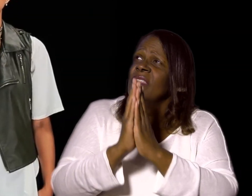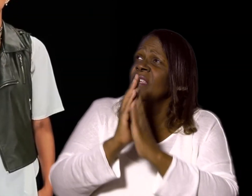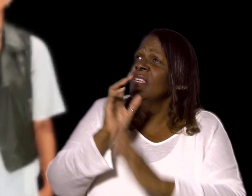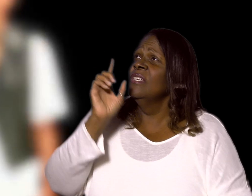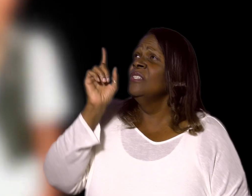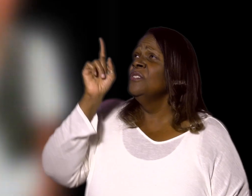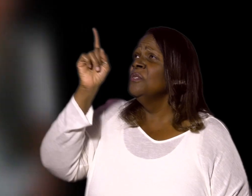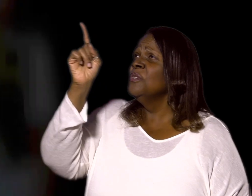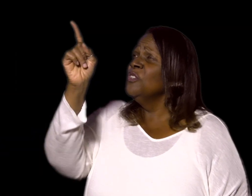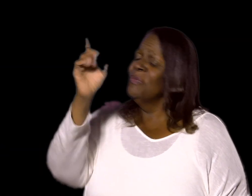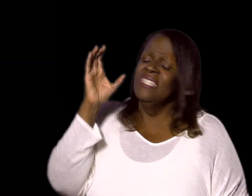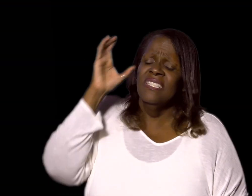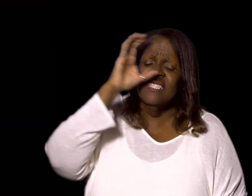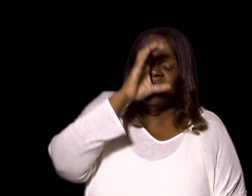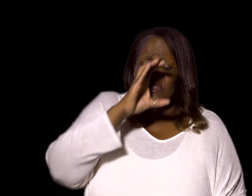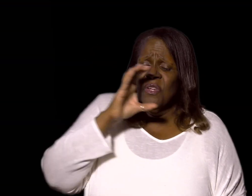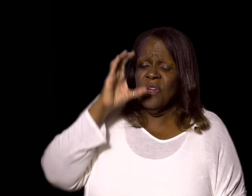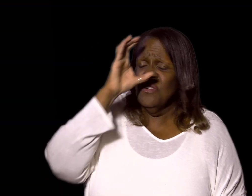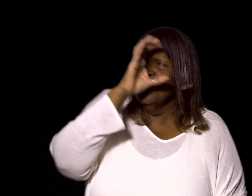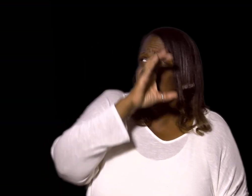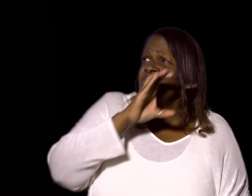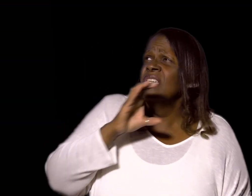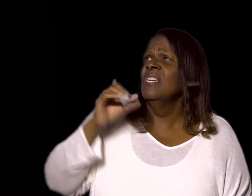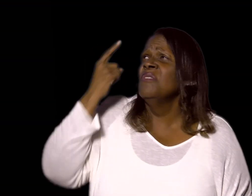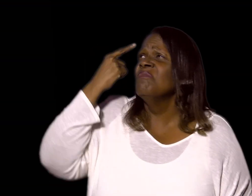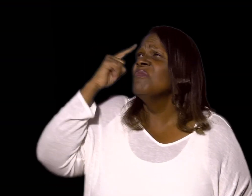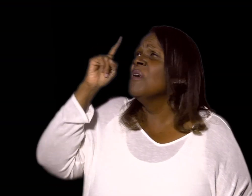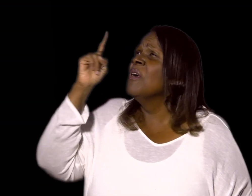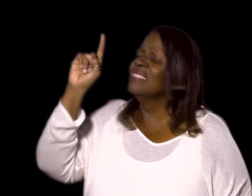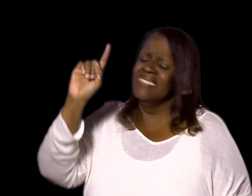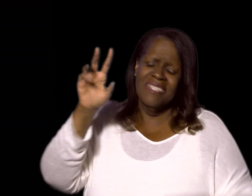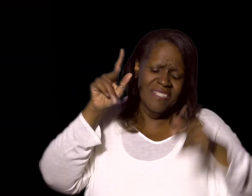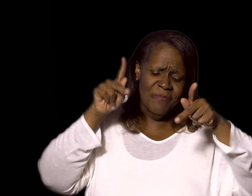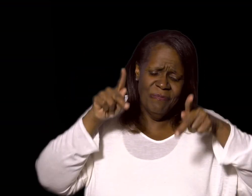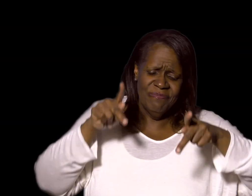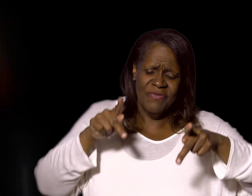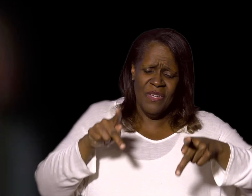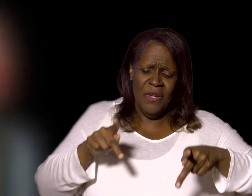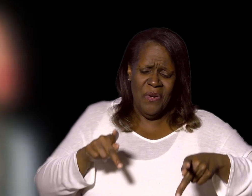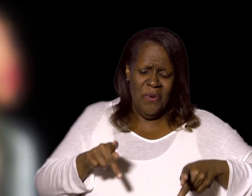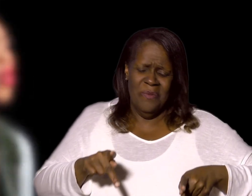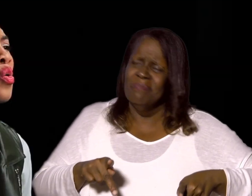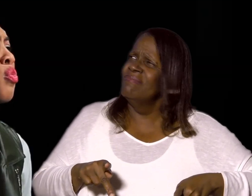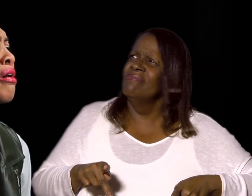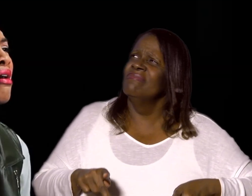And you've been searching for someone who will